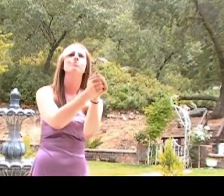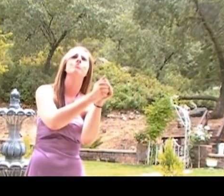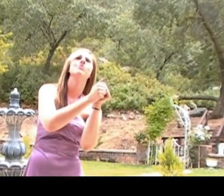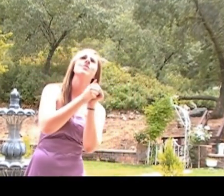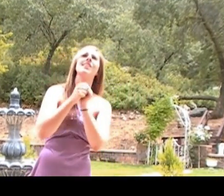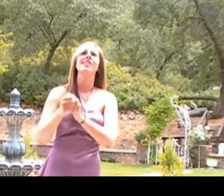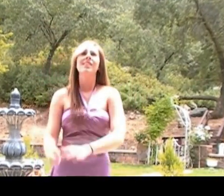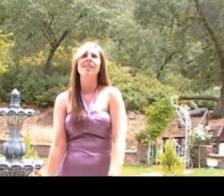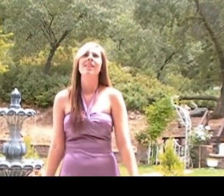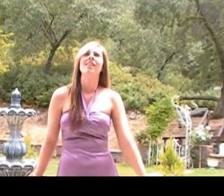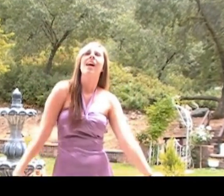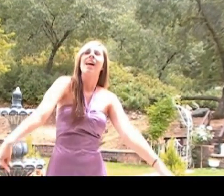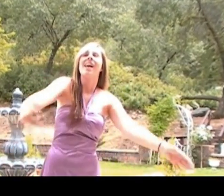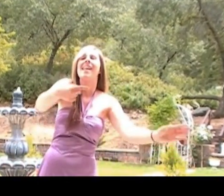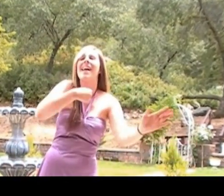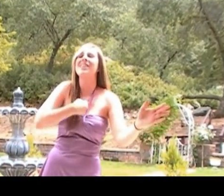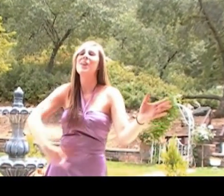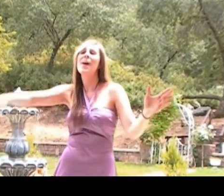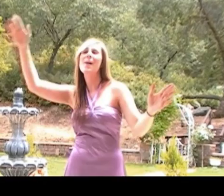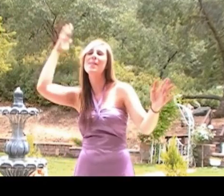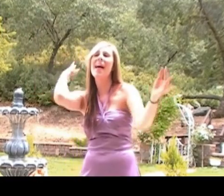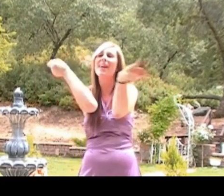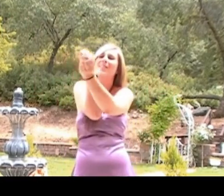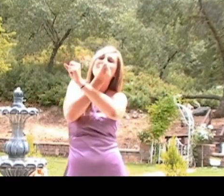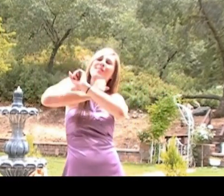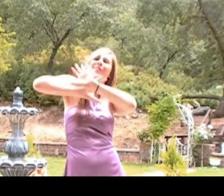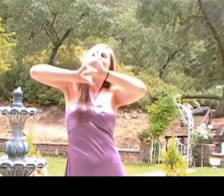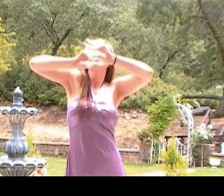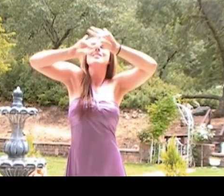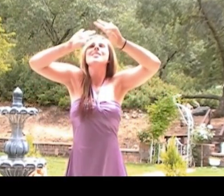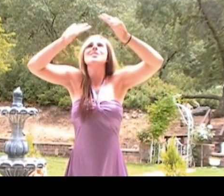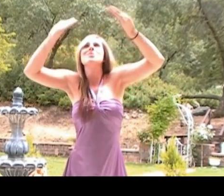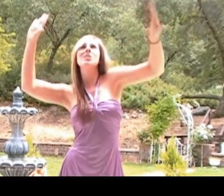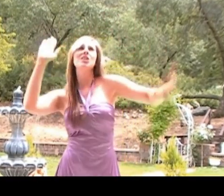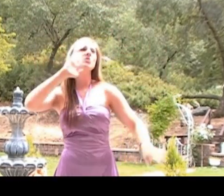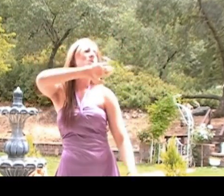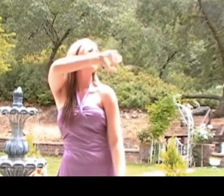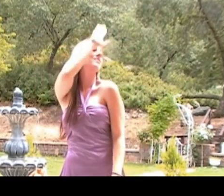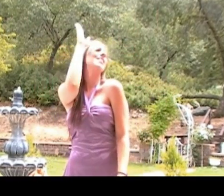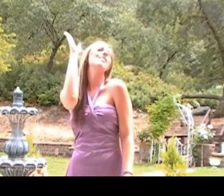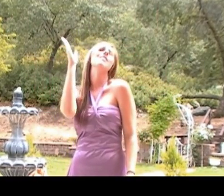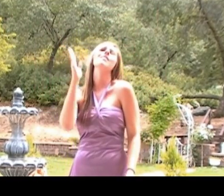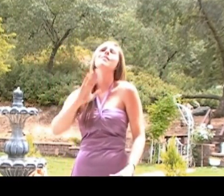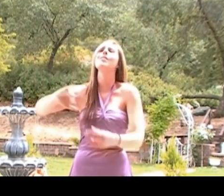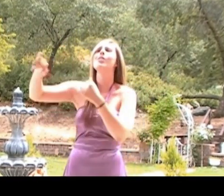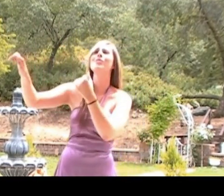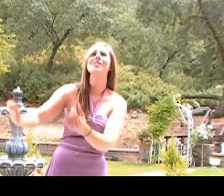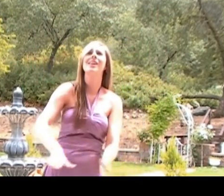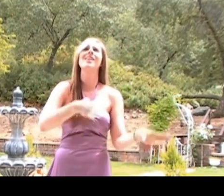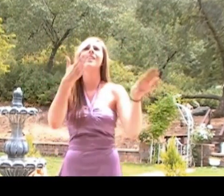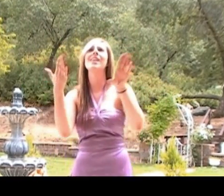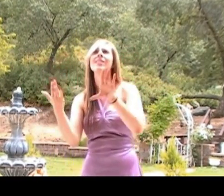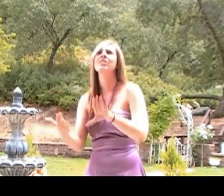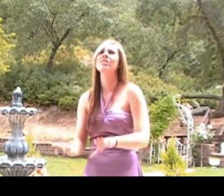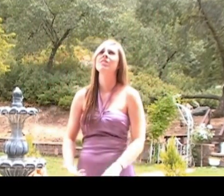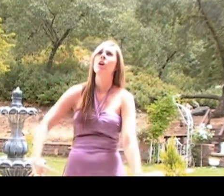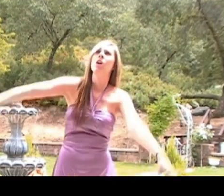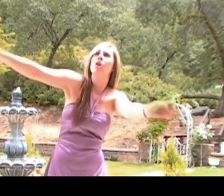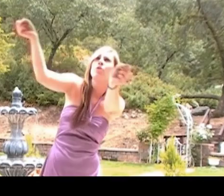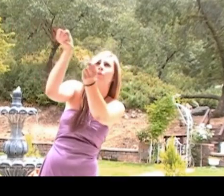I know our dreams will never die Dreams